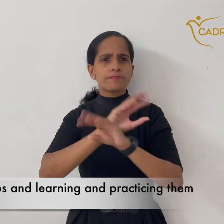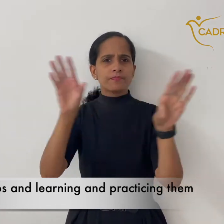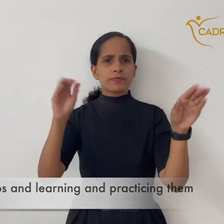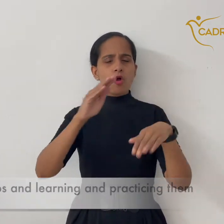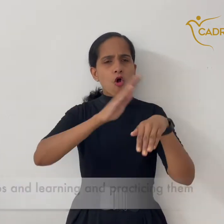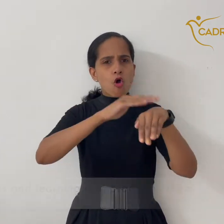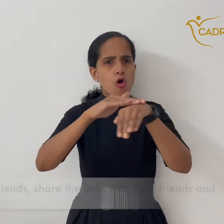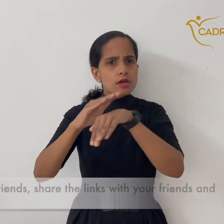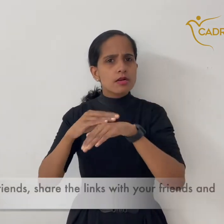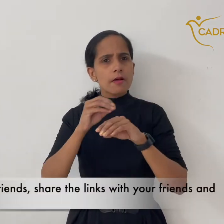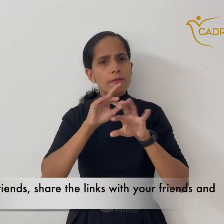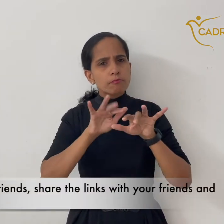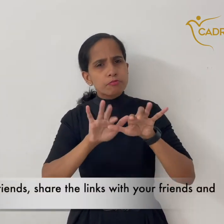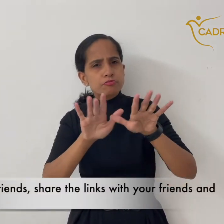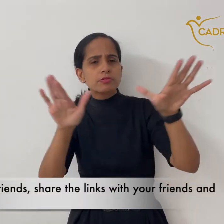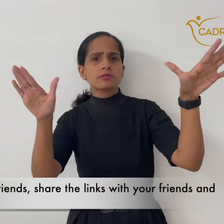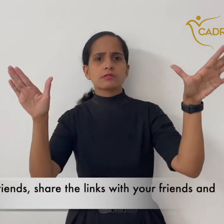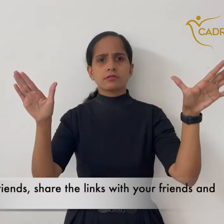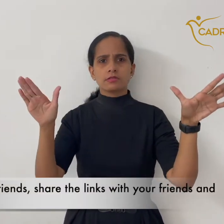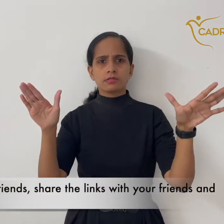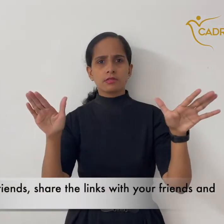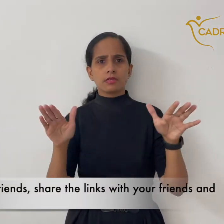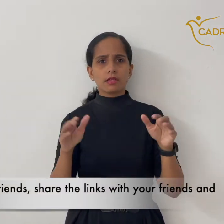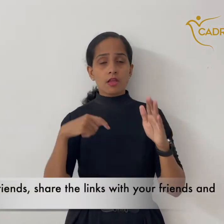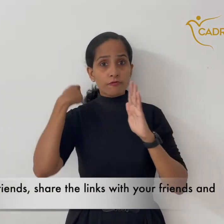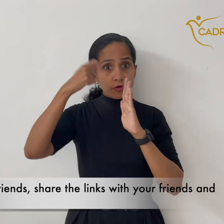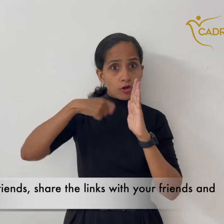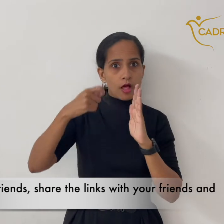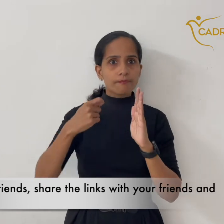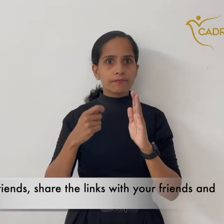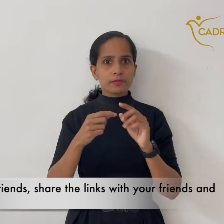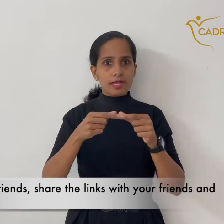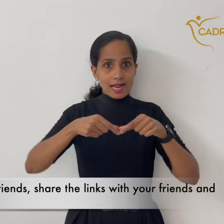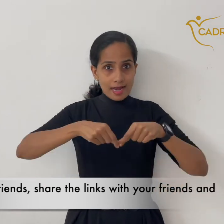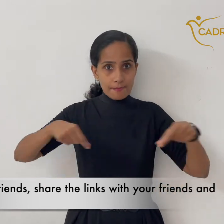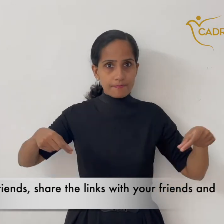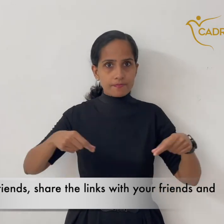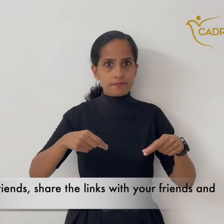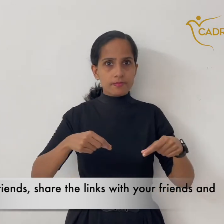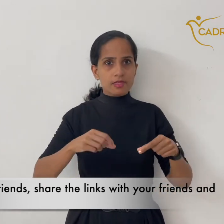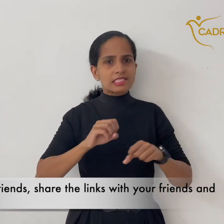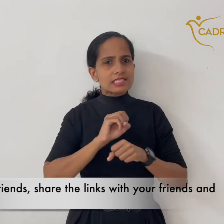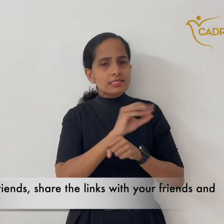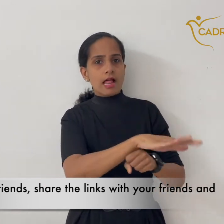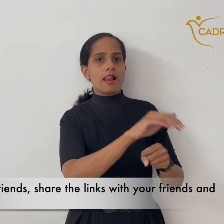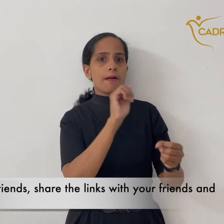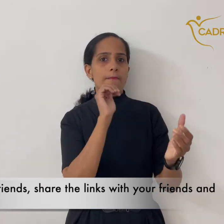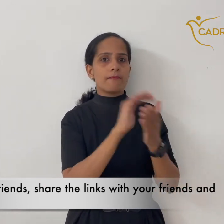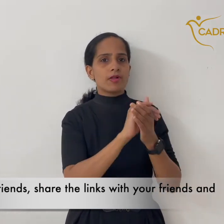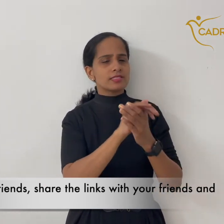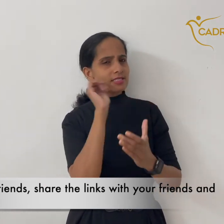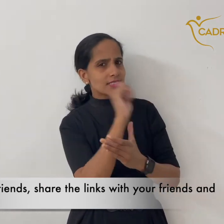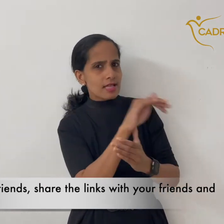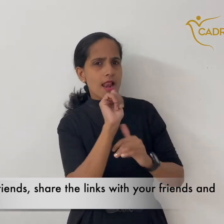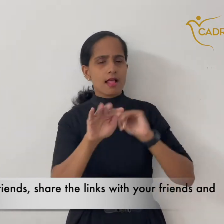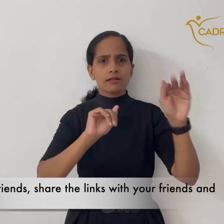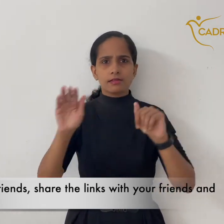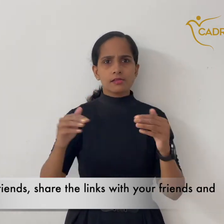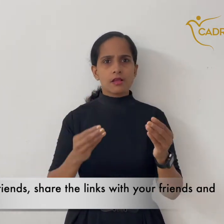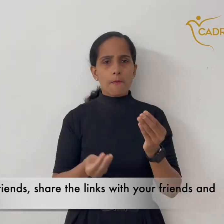inform your friends, share the links with your friends and get more people to subscribe and join